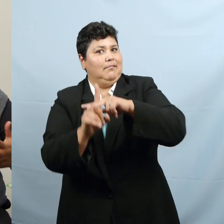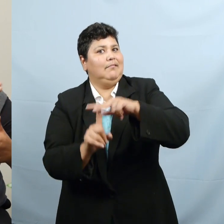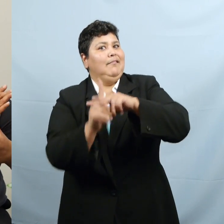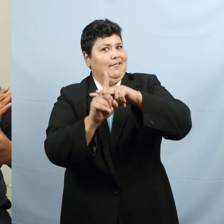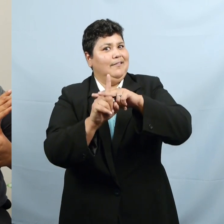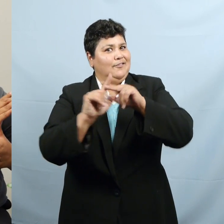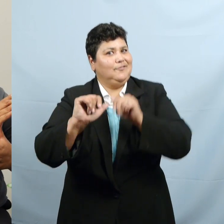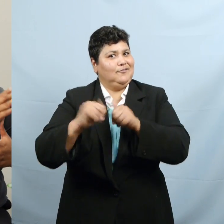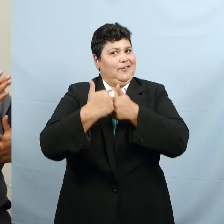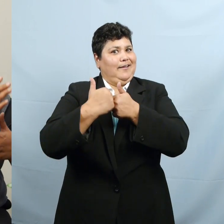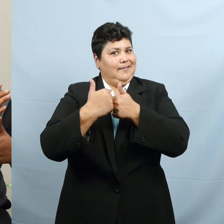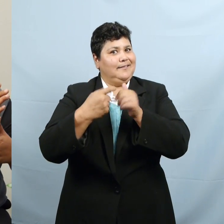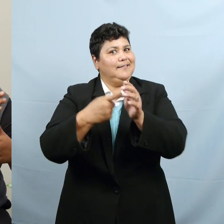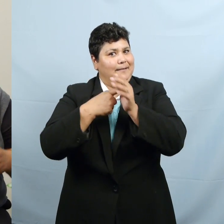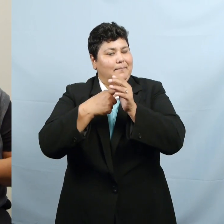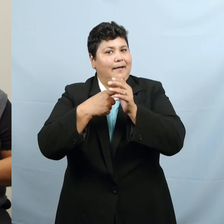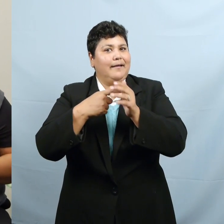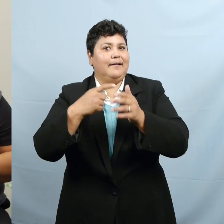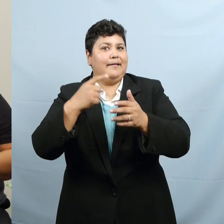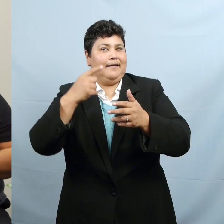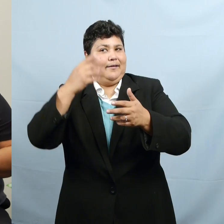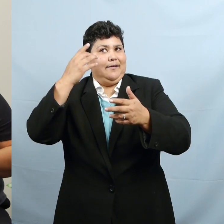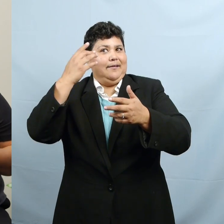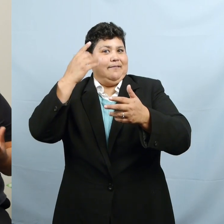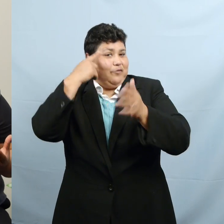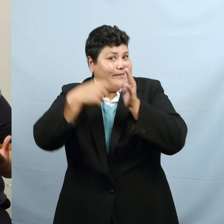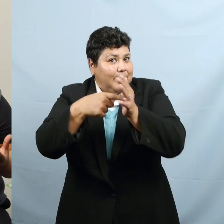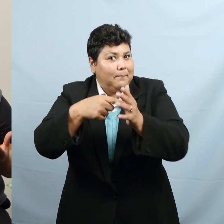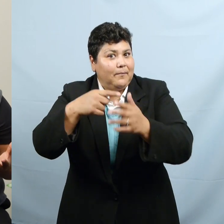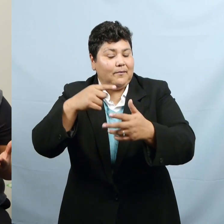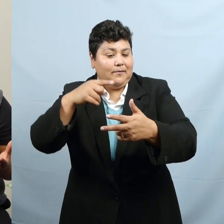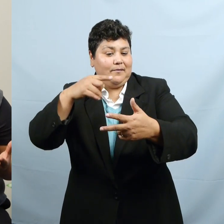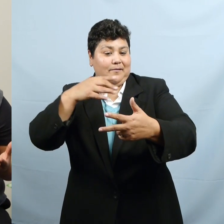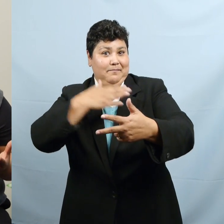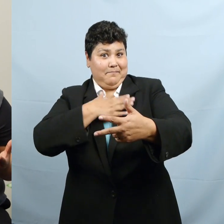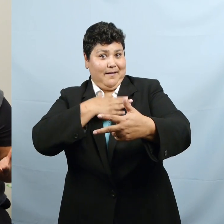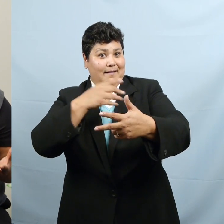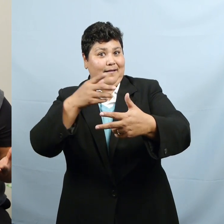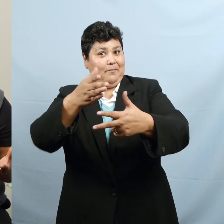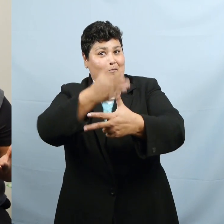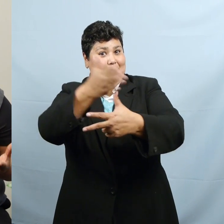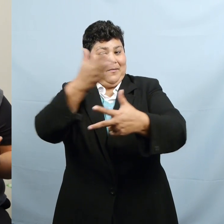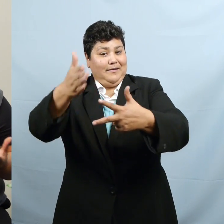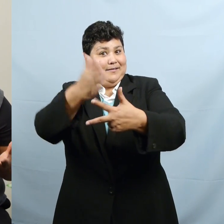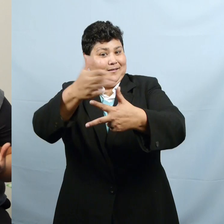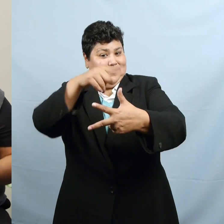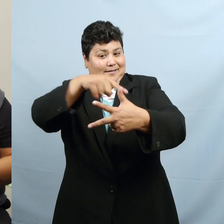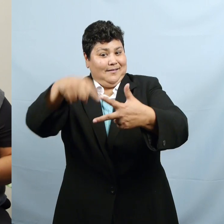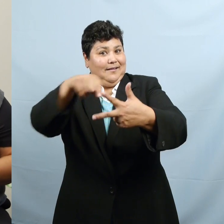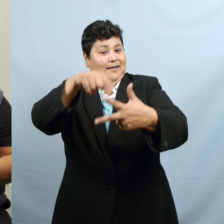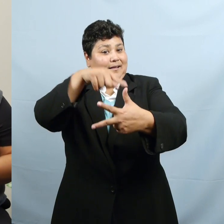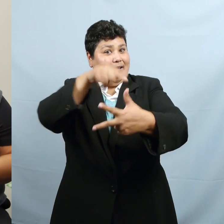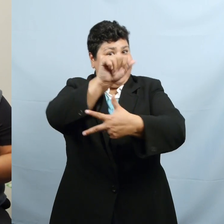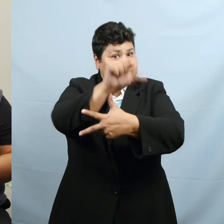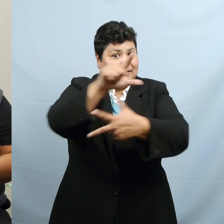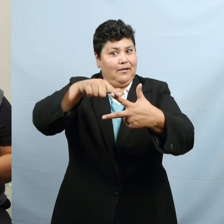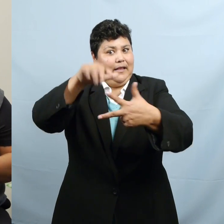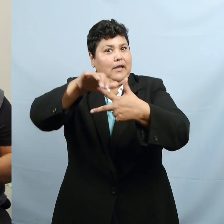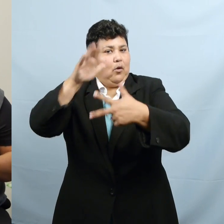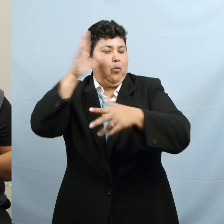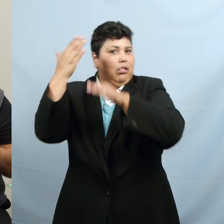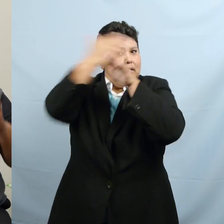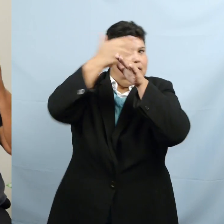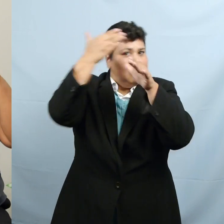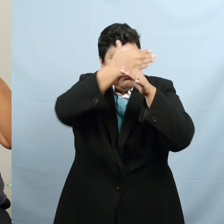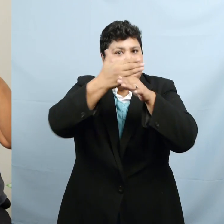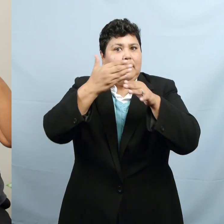intrusion from the primary language and the secondary language, and what type of controls I would have to apply to cope with those demands. So,